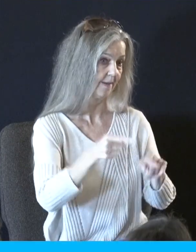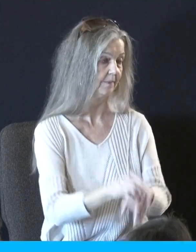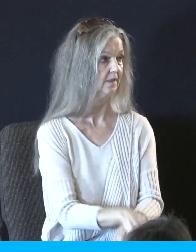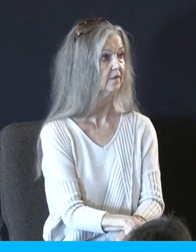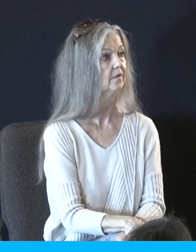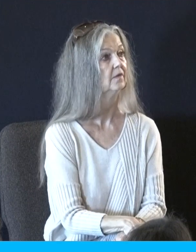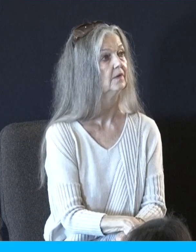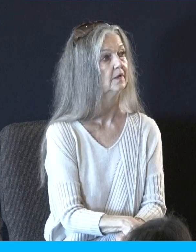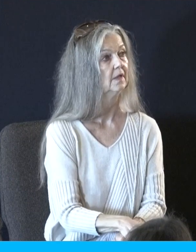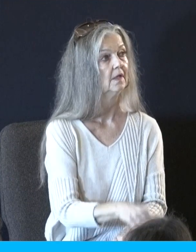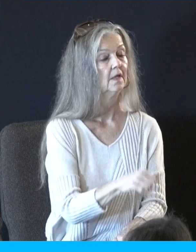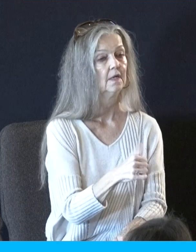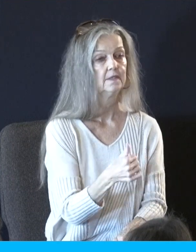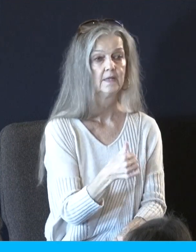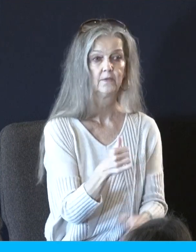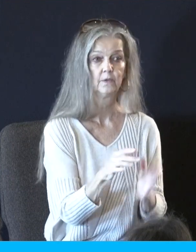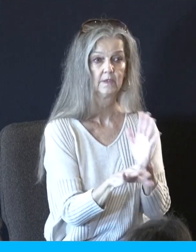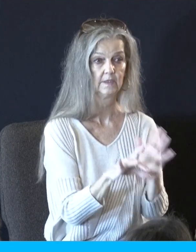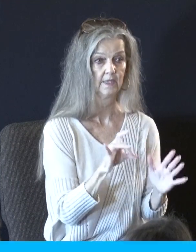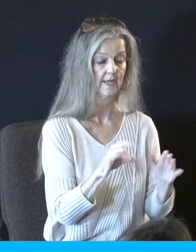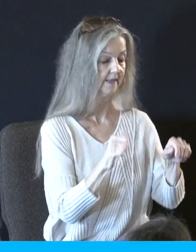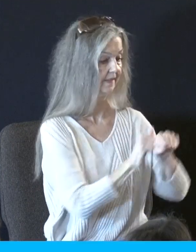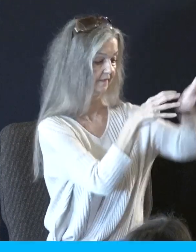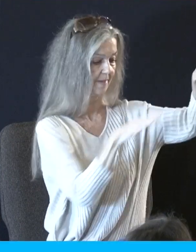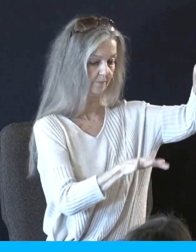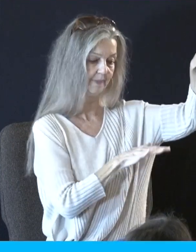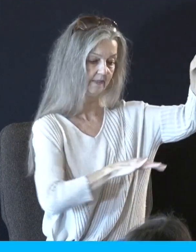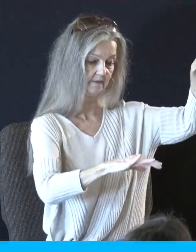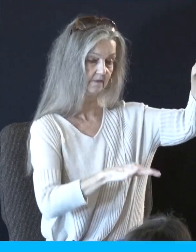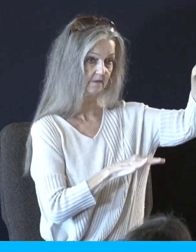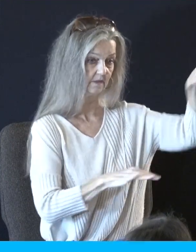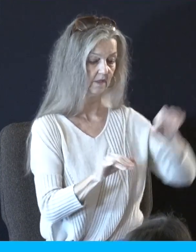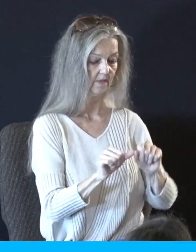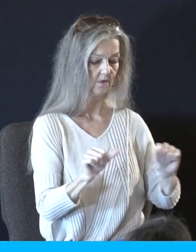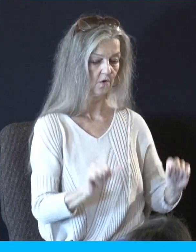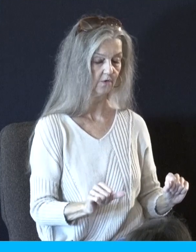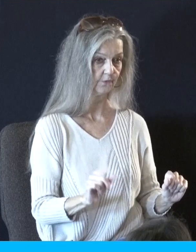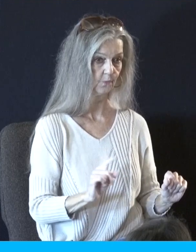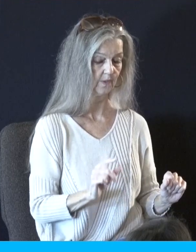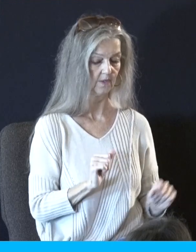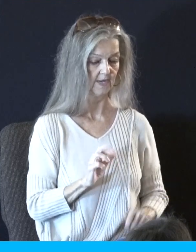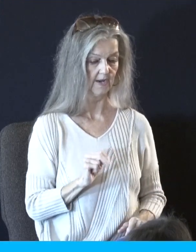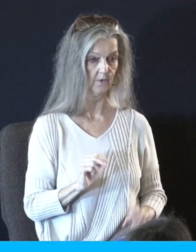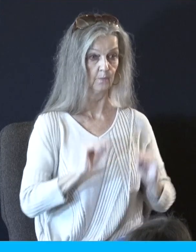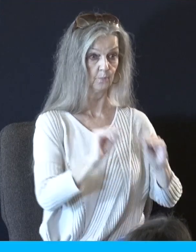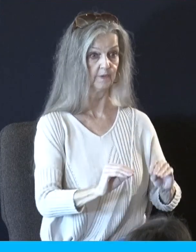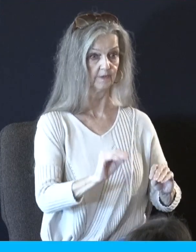Another fascinating discovery at the base of this mountain is the altar upon which Aaron set the golden calf and